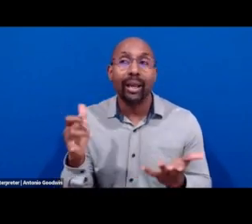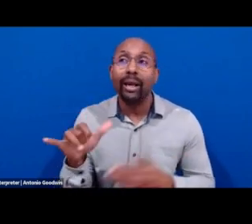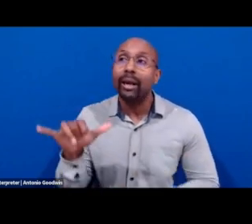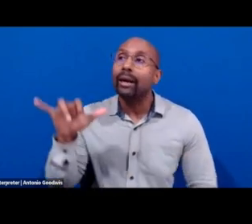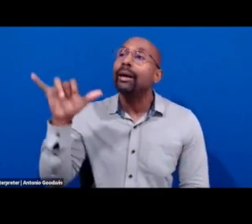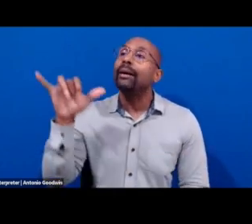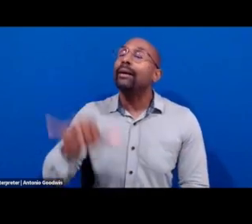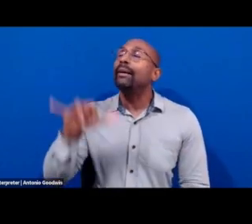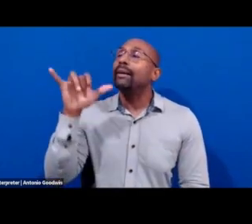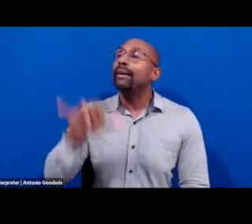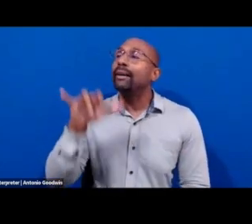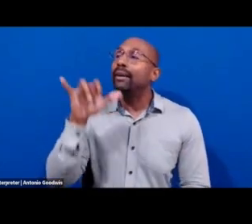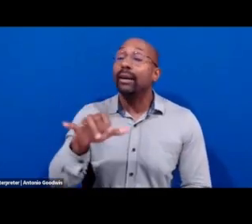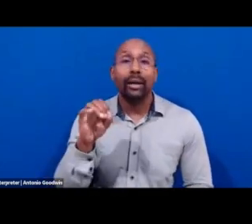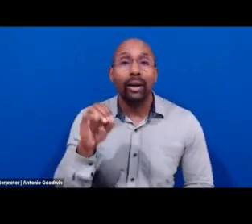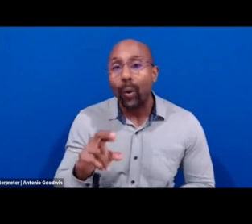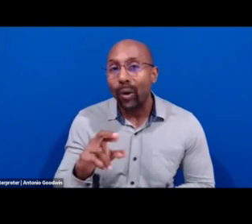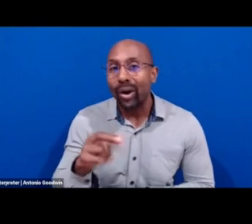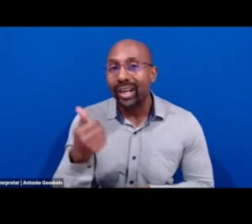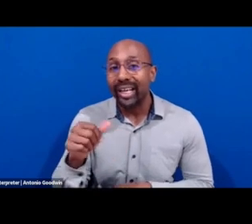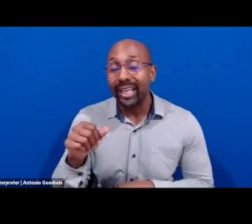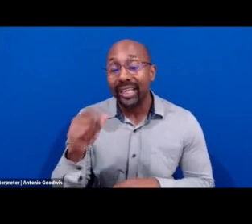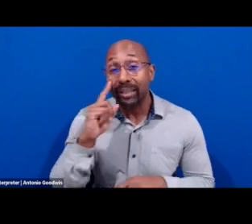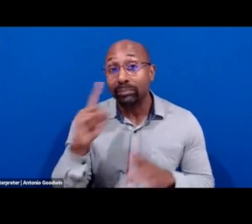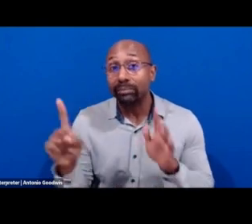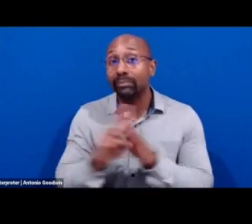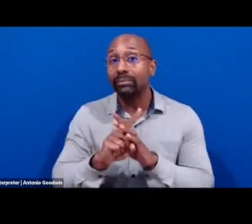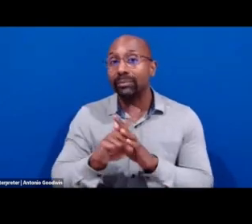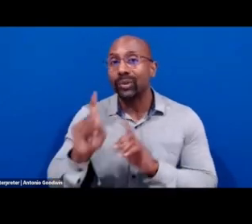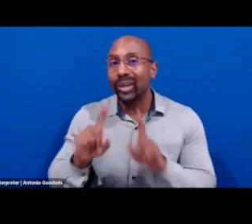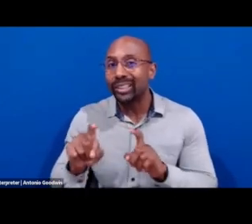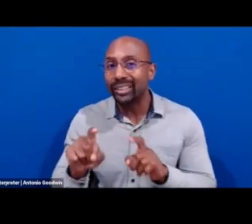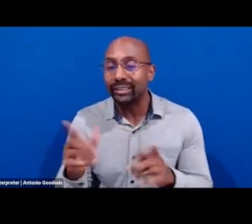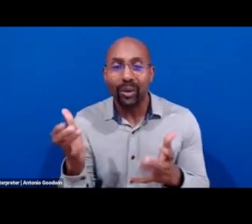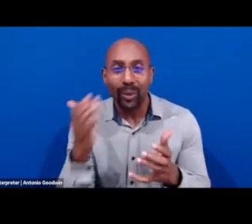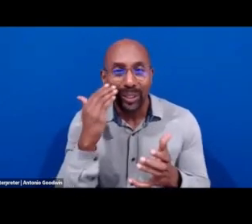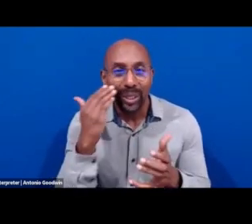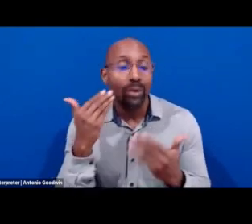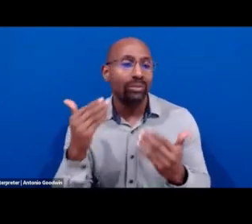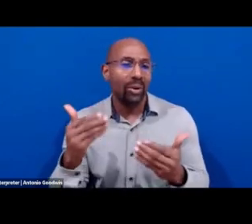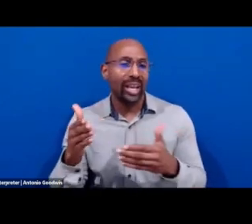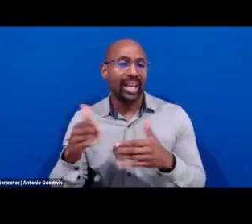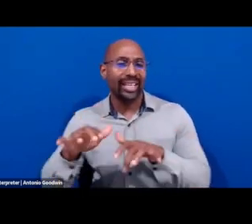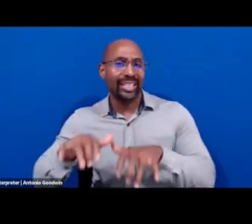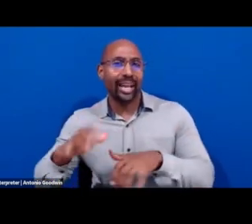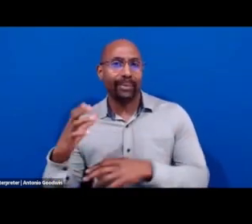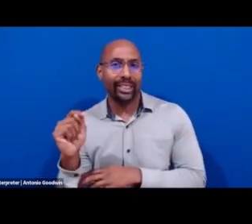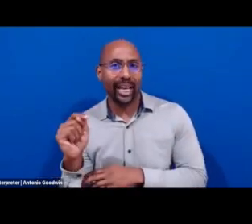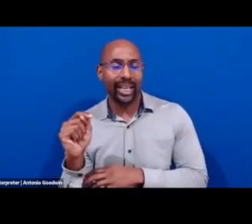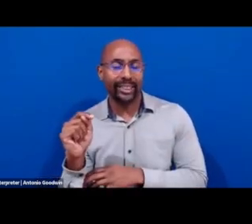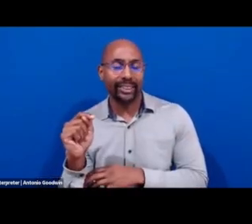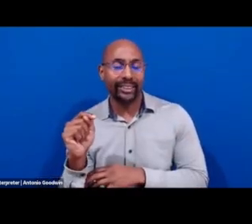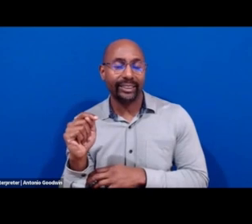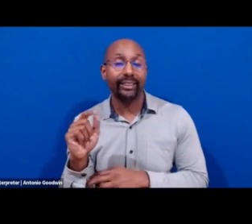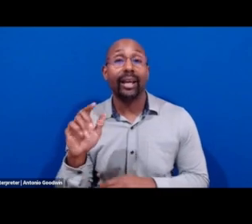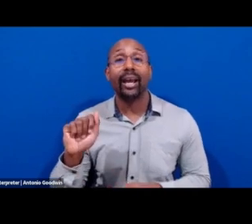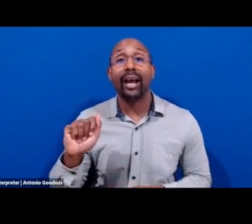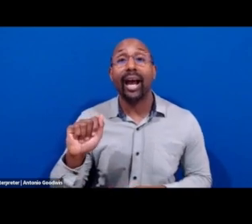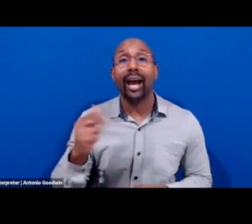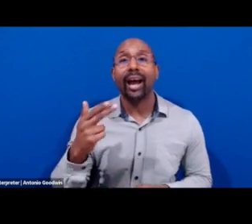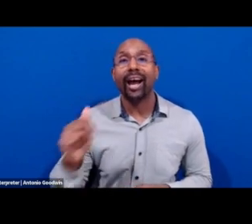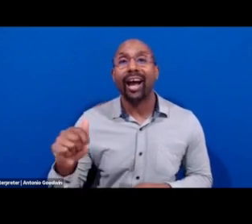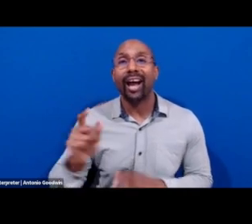things that arose for you that you might want to share in the chat, please do that. Um, but we also, since we have Michelle here,